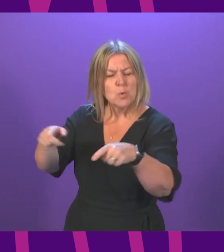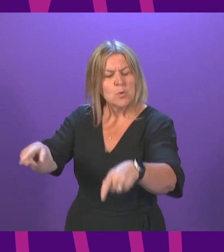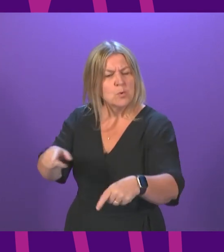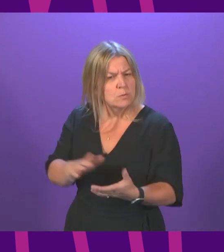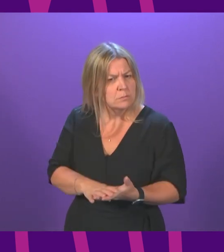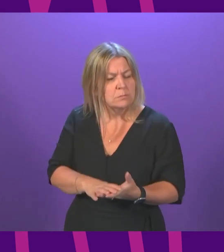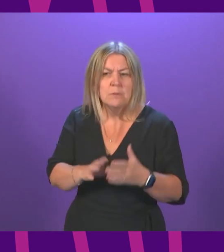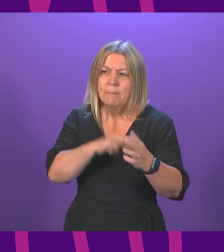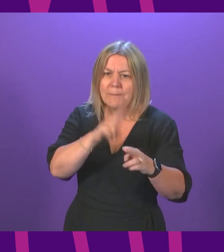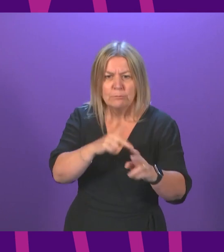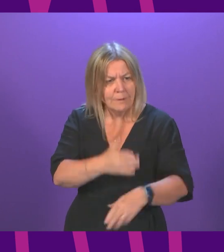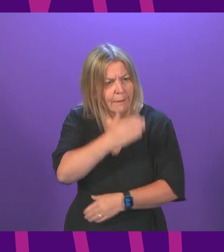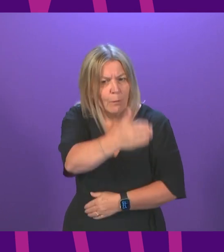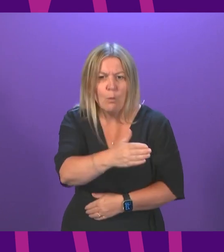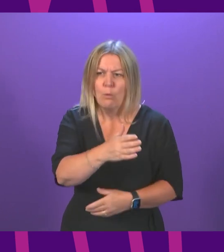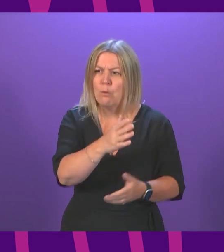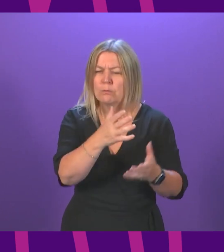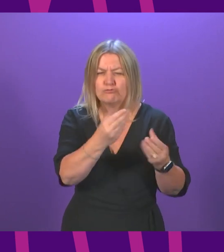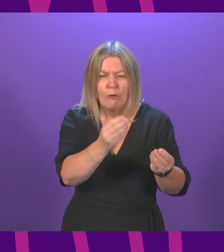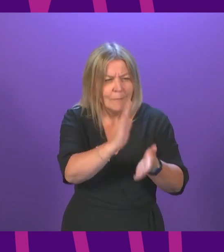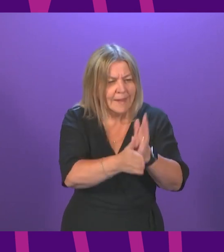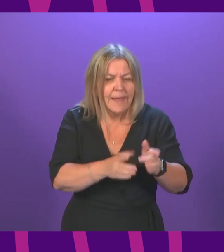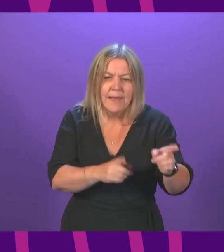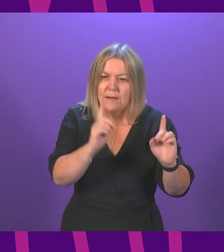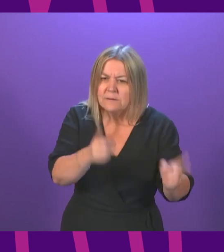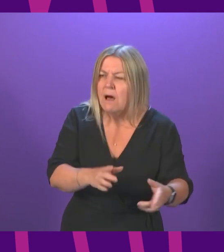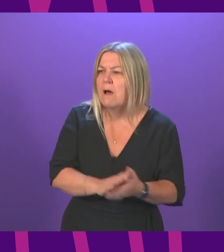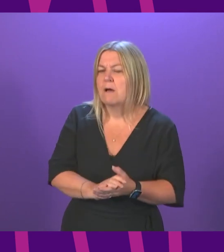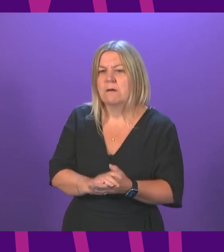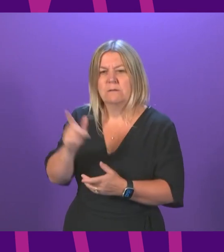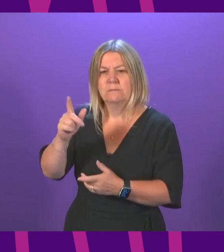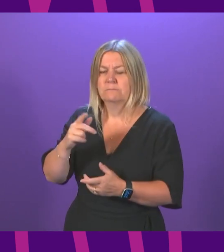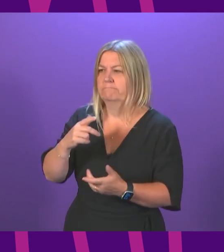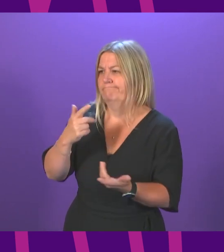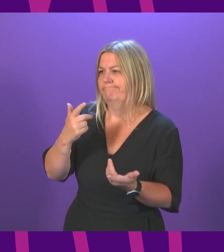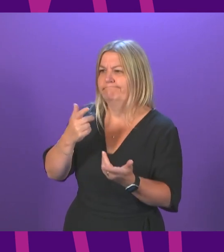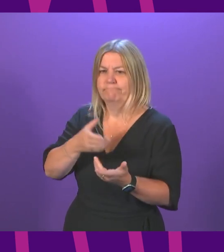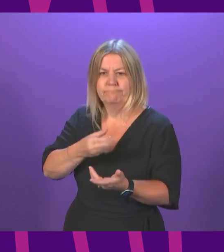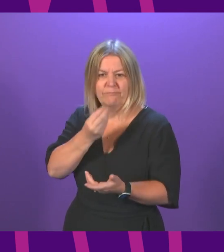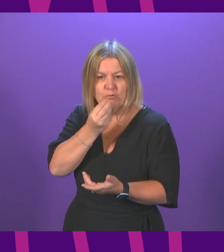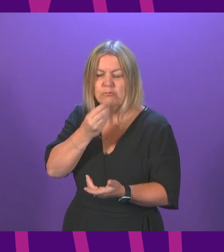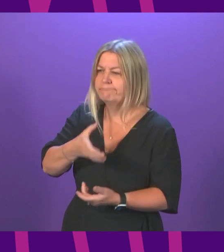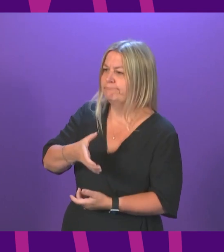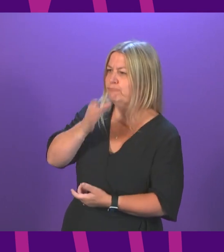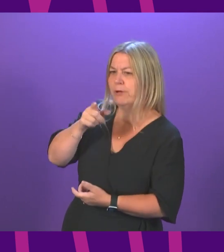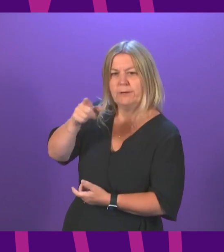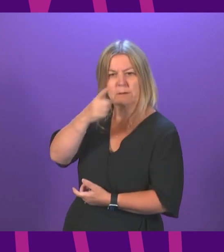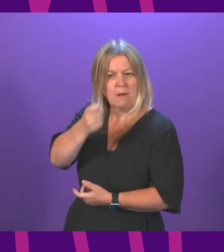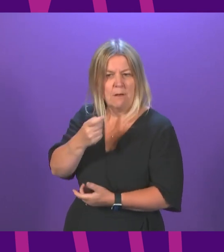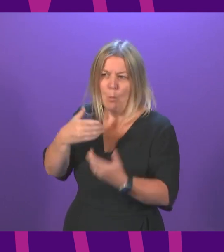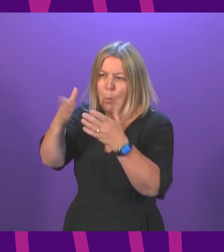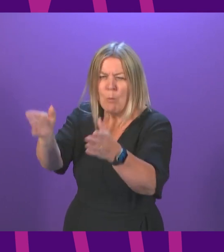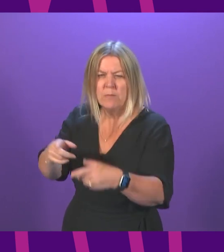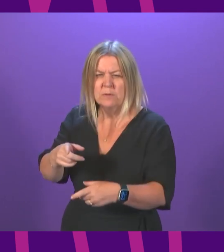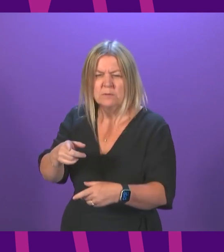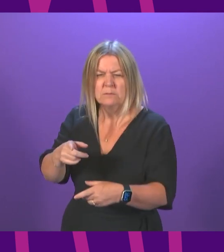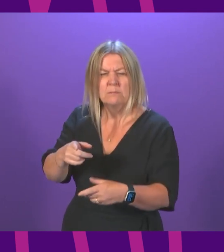open, but soft plays can't. Hospitality venues can open late for penalties, but the government says it's not safe on other days. And we've